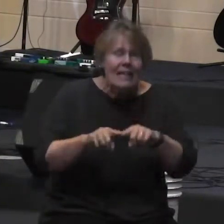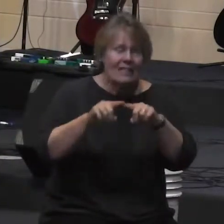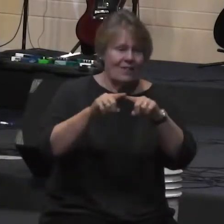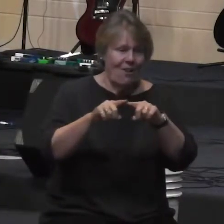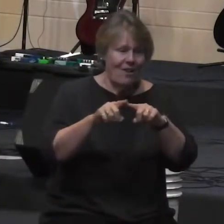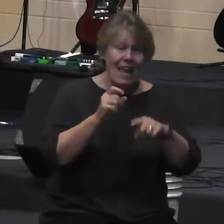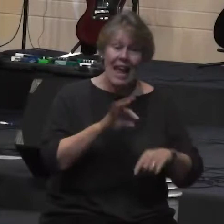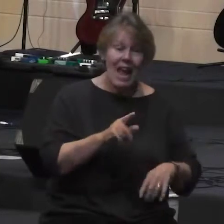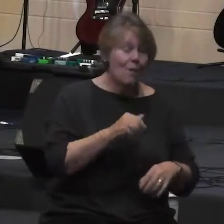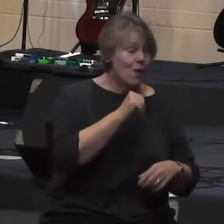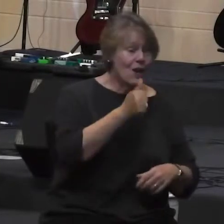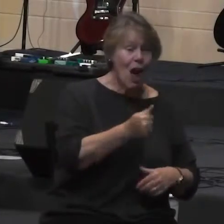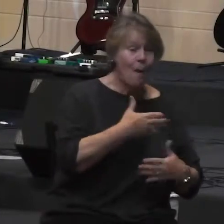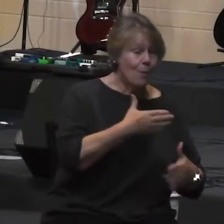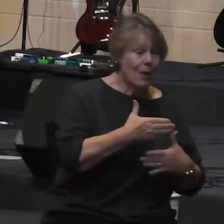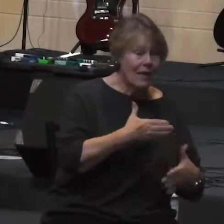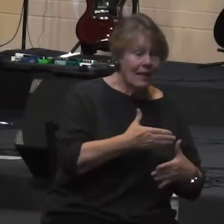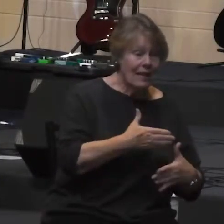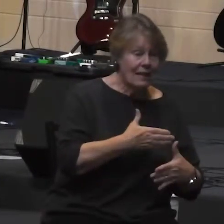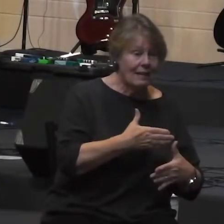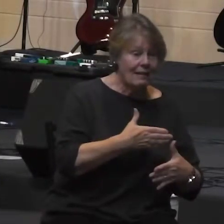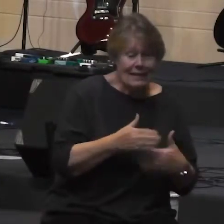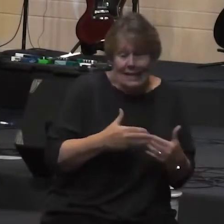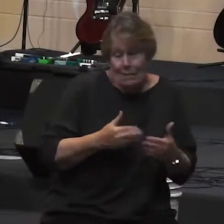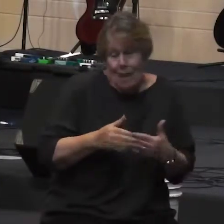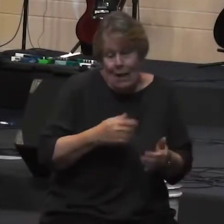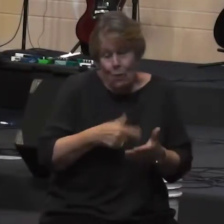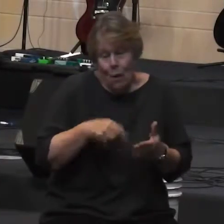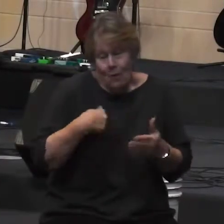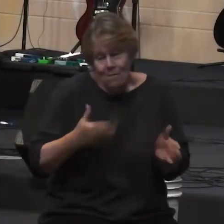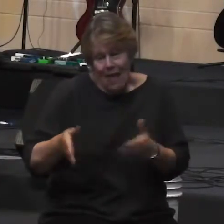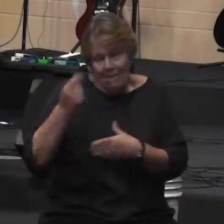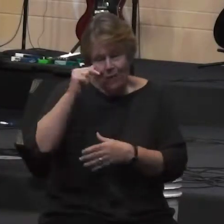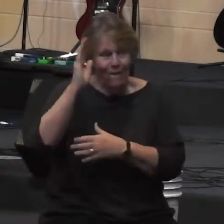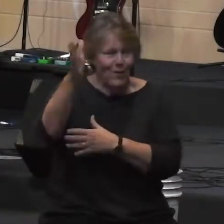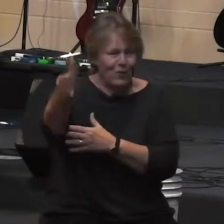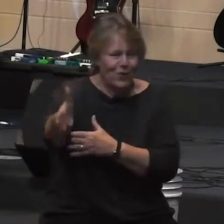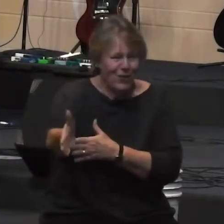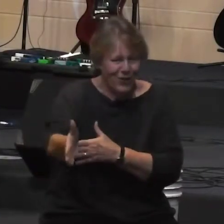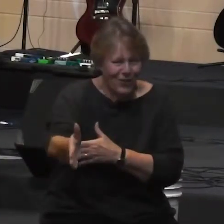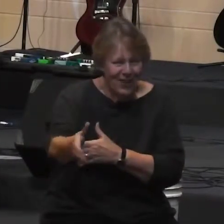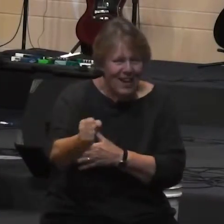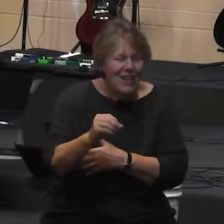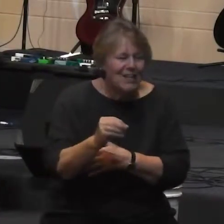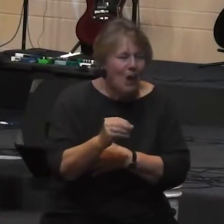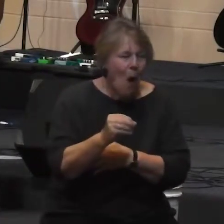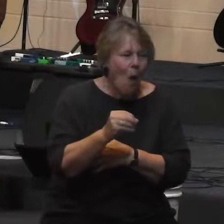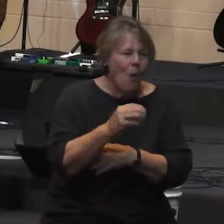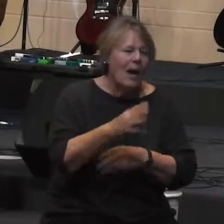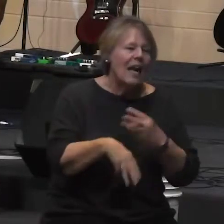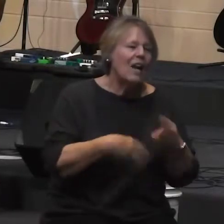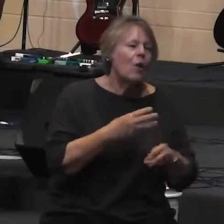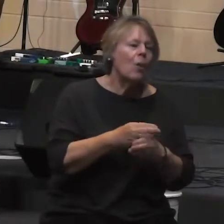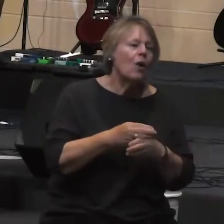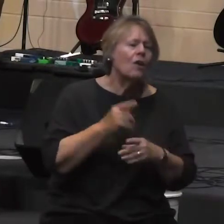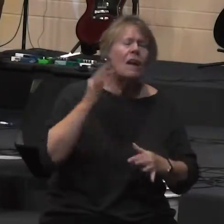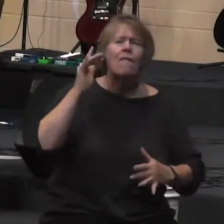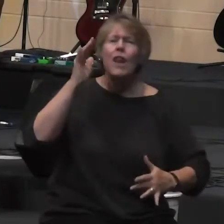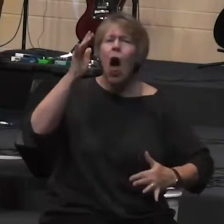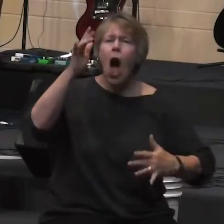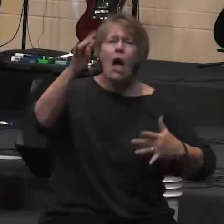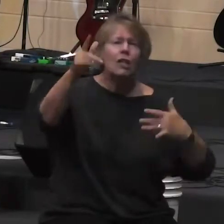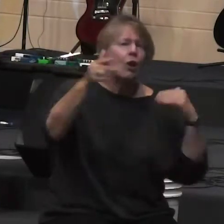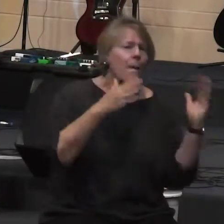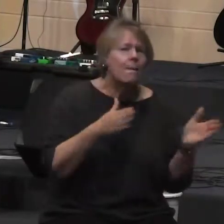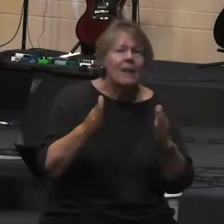planned for the future would be irrelevant and so in a world of long-term planning and preparation for the